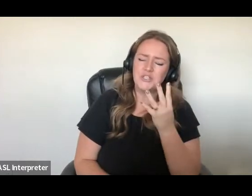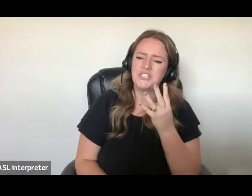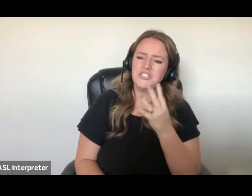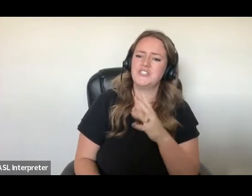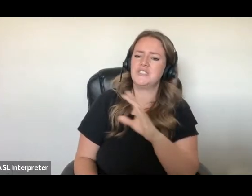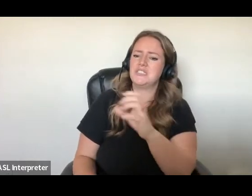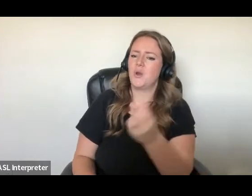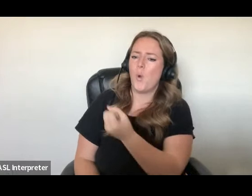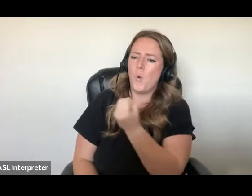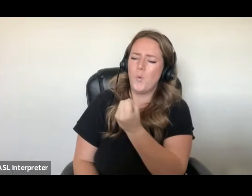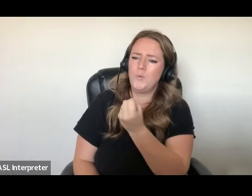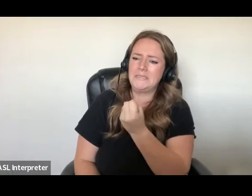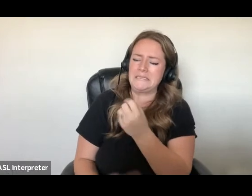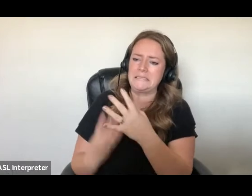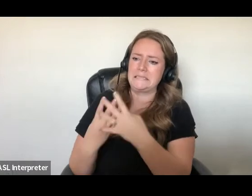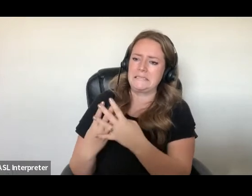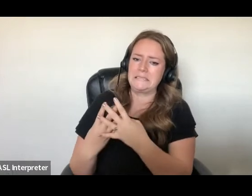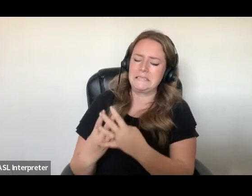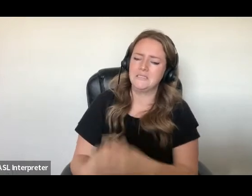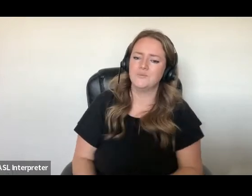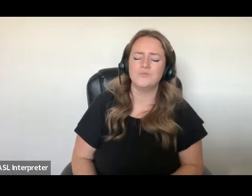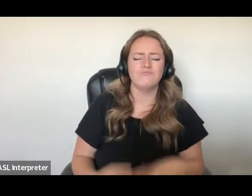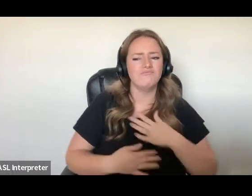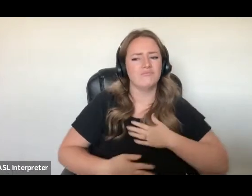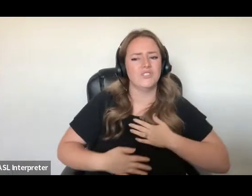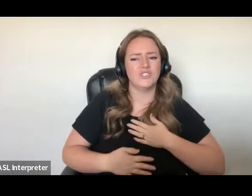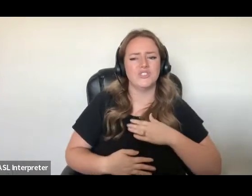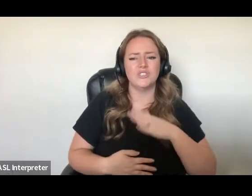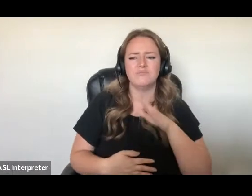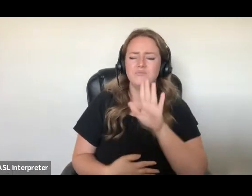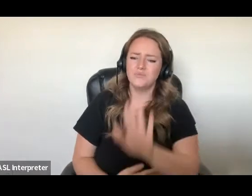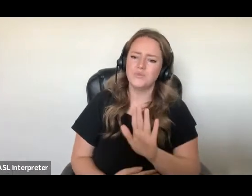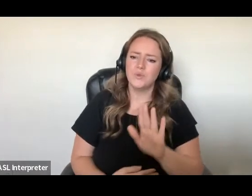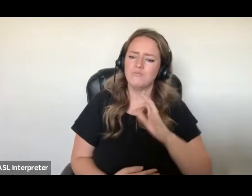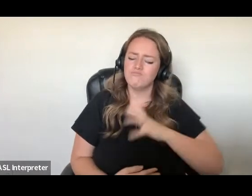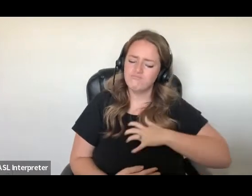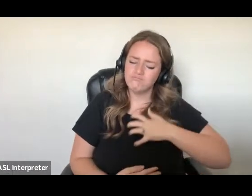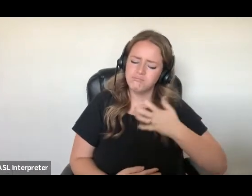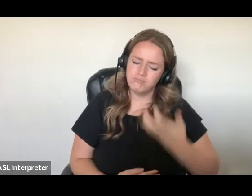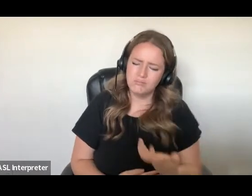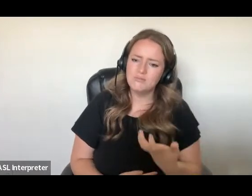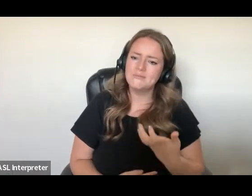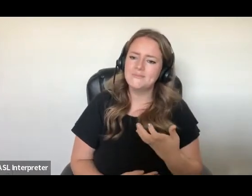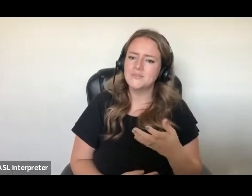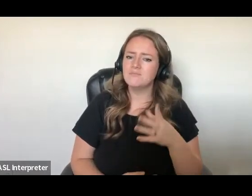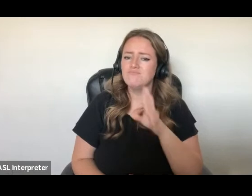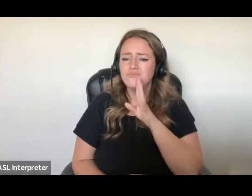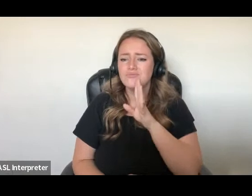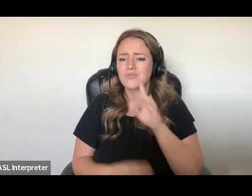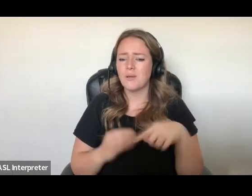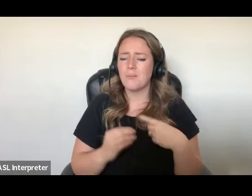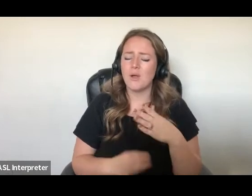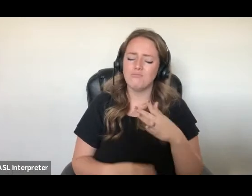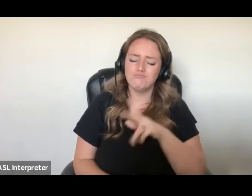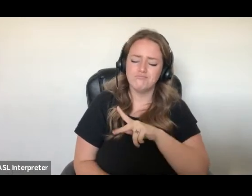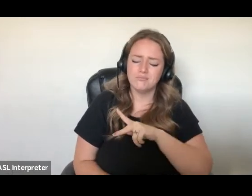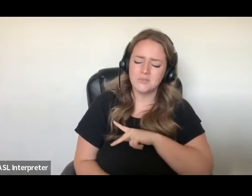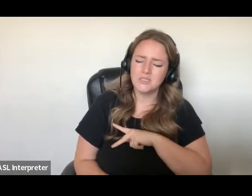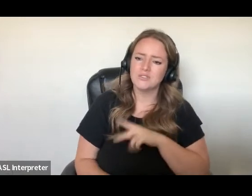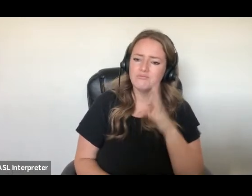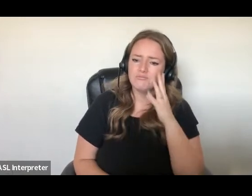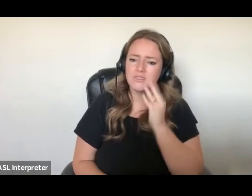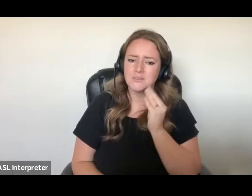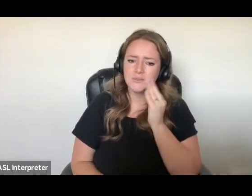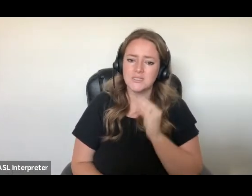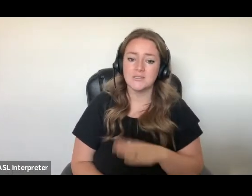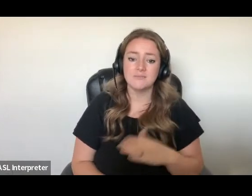We're deeply appreciative of your vulnerability in speaking about such personal matters. Our next speaker is